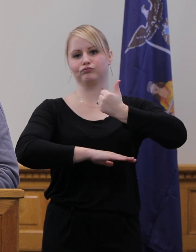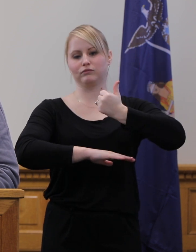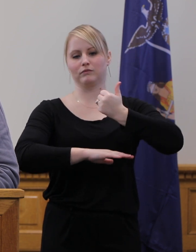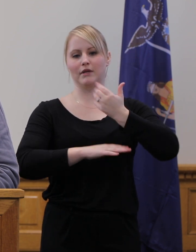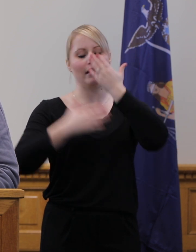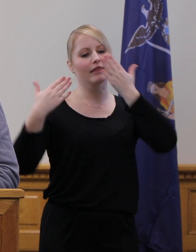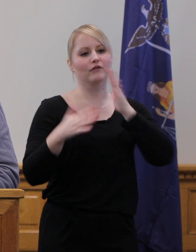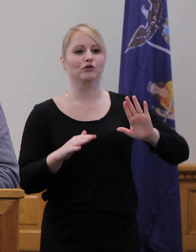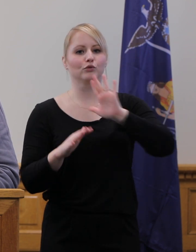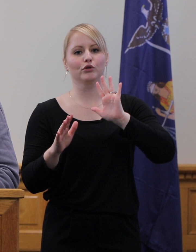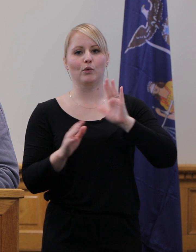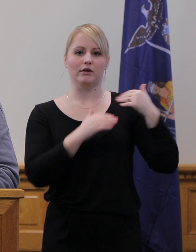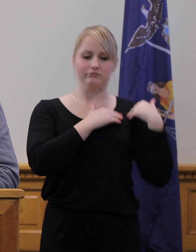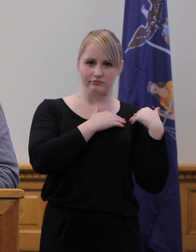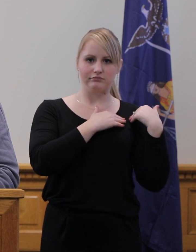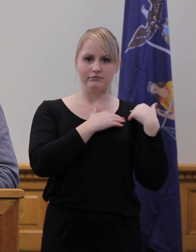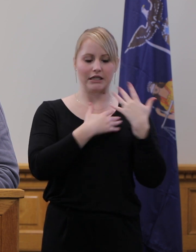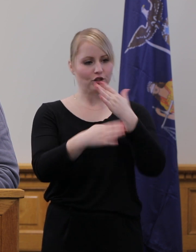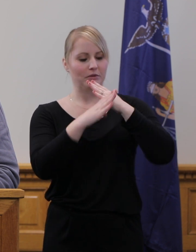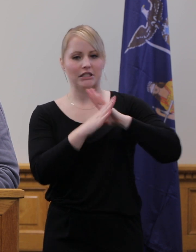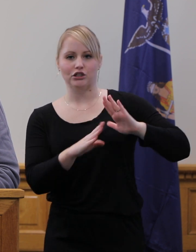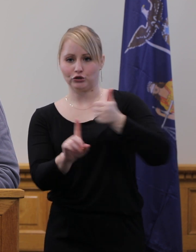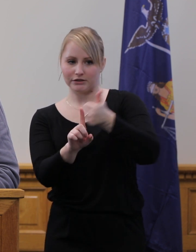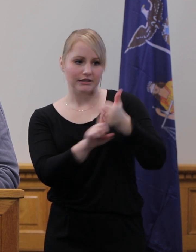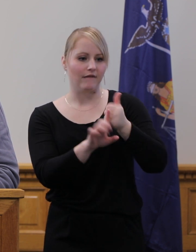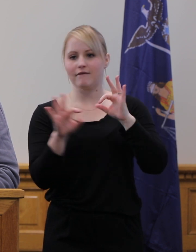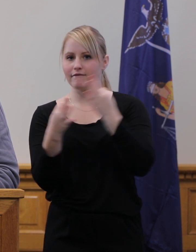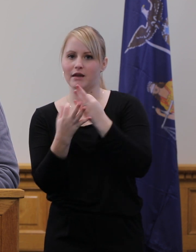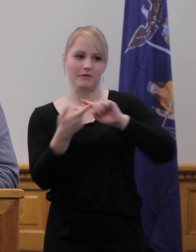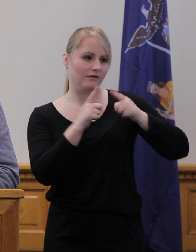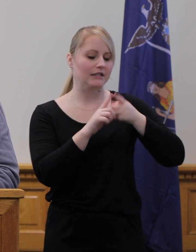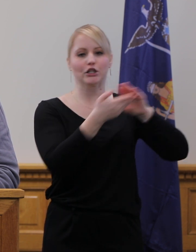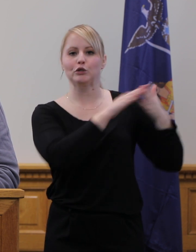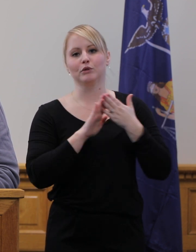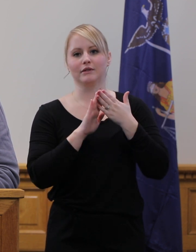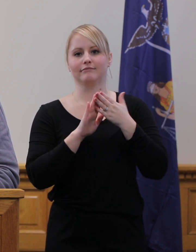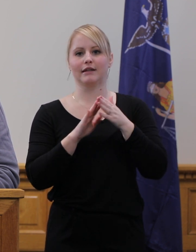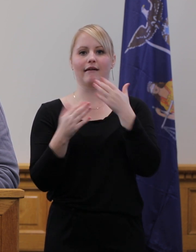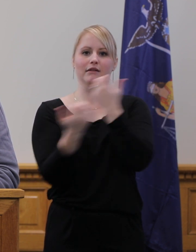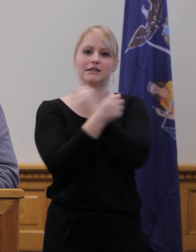for doing your part to protect yourselves, your families and your communities. Have a safe and healthy Thanksgiving.